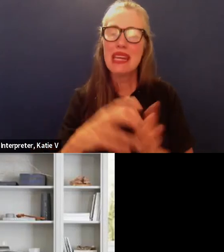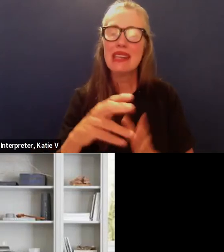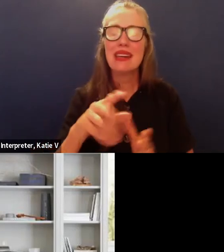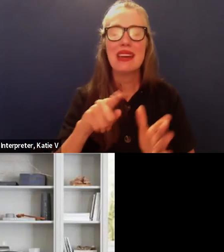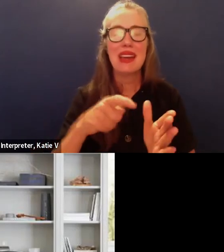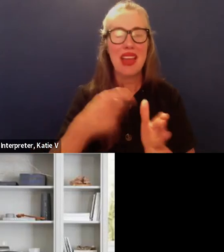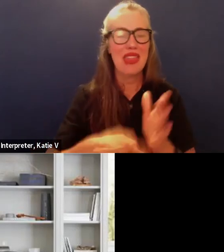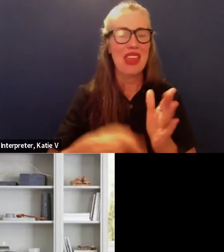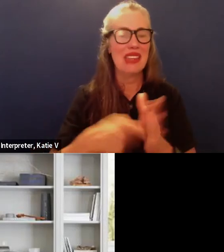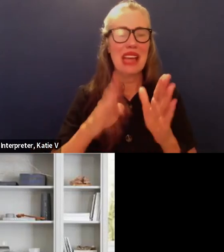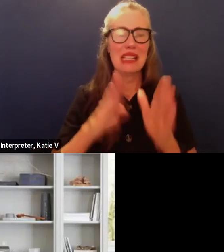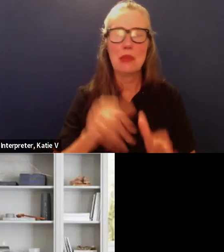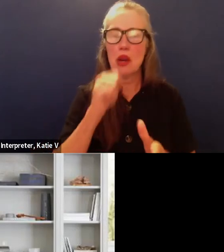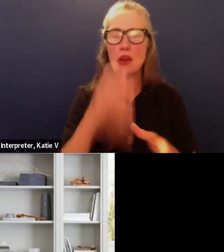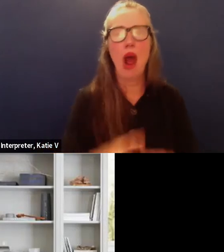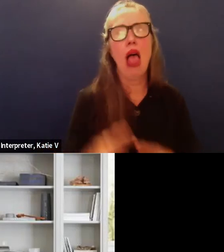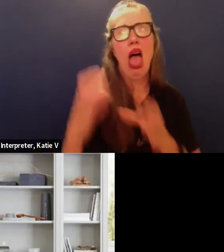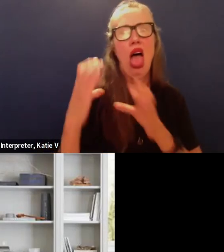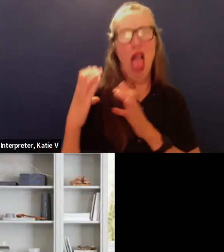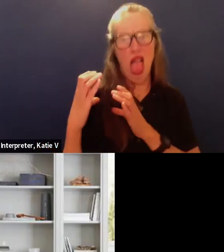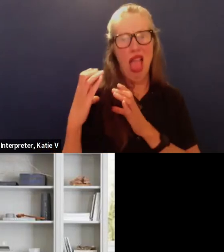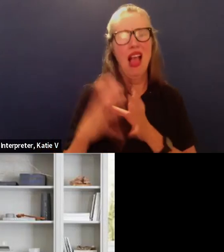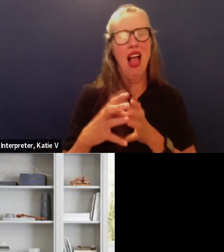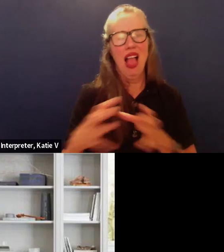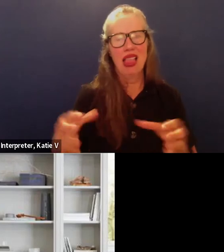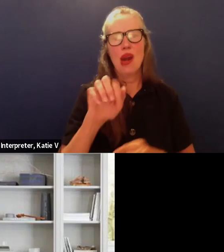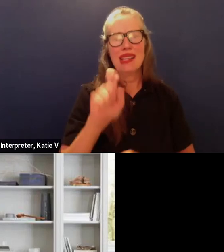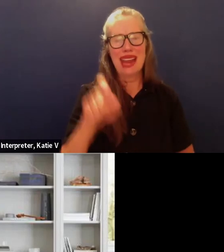burdensome tax rate moving forward.